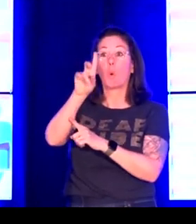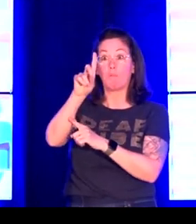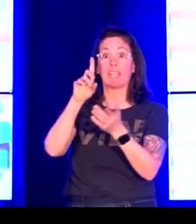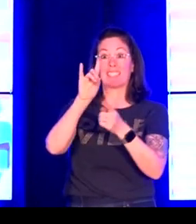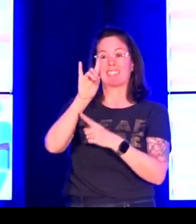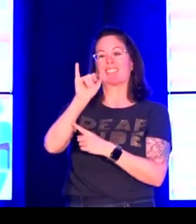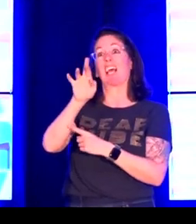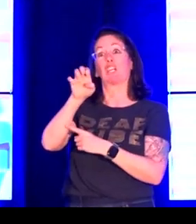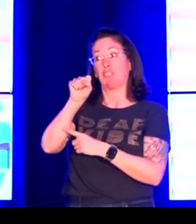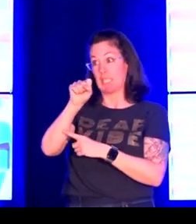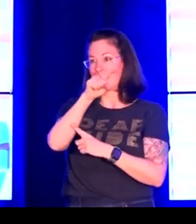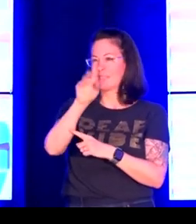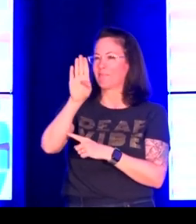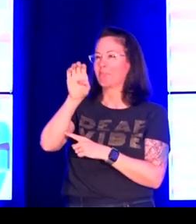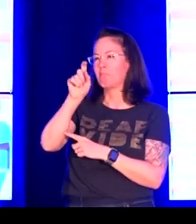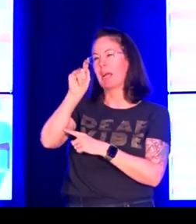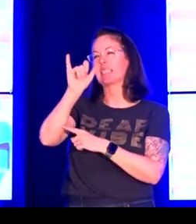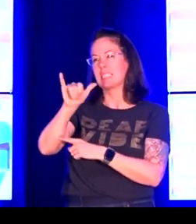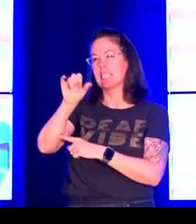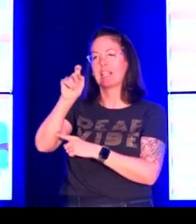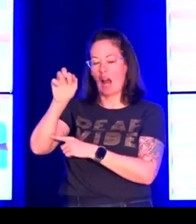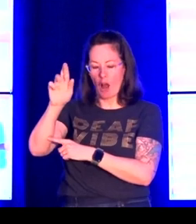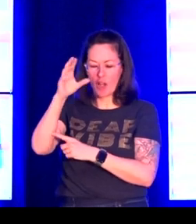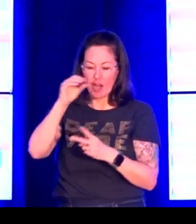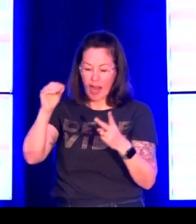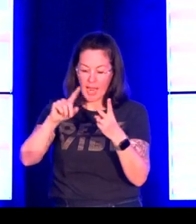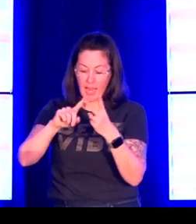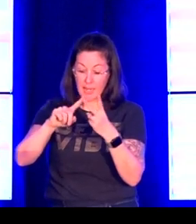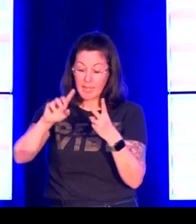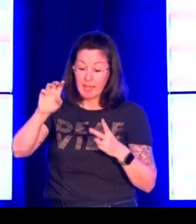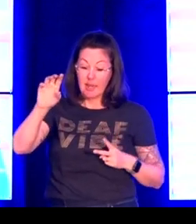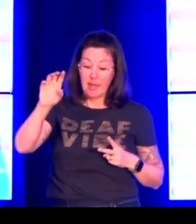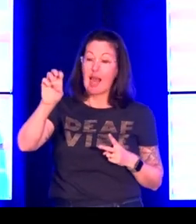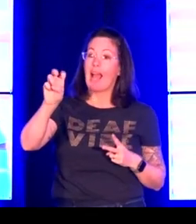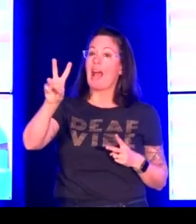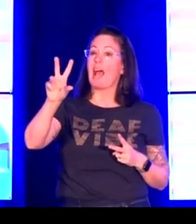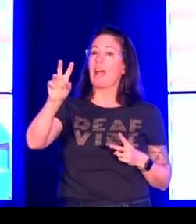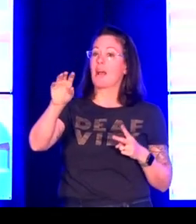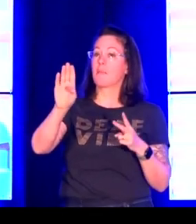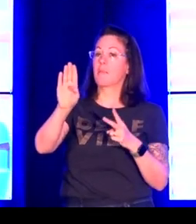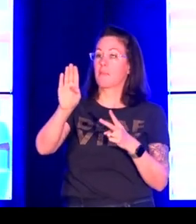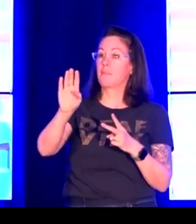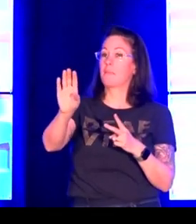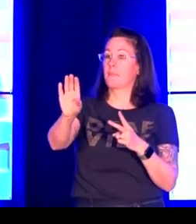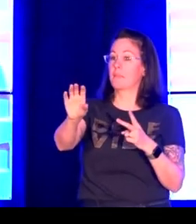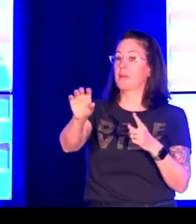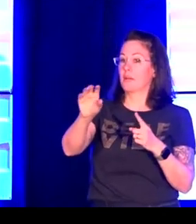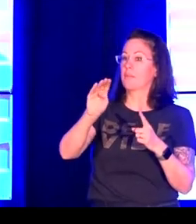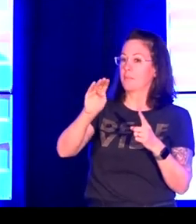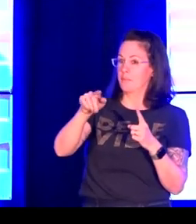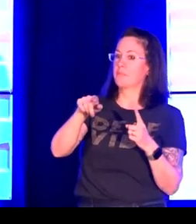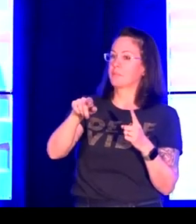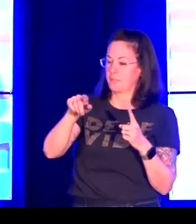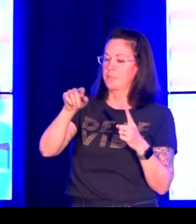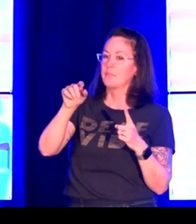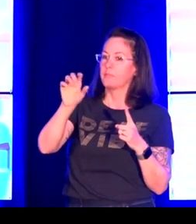that archival projects were still going on. So, for example, the MI